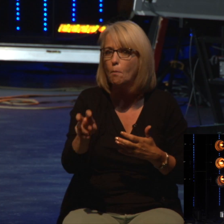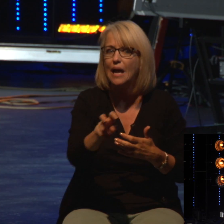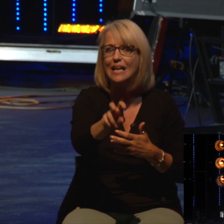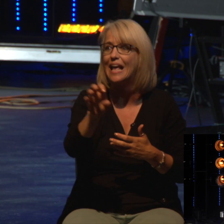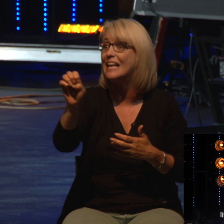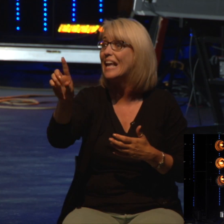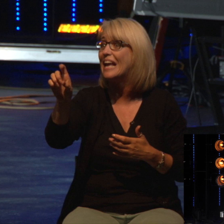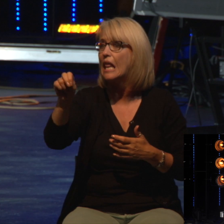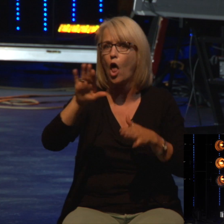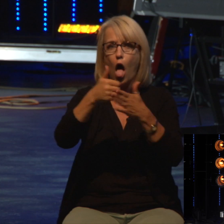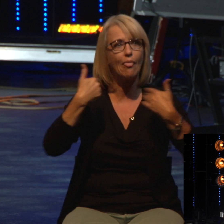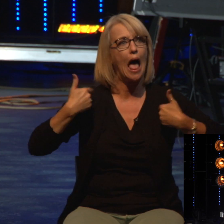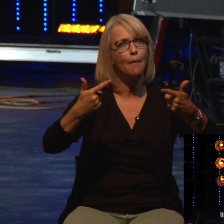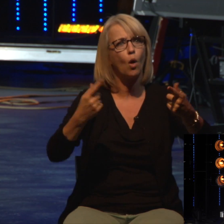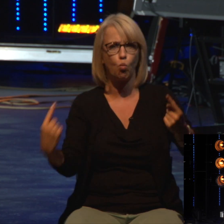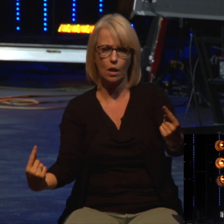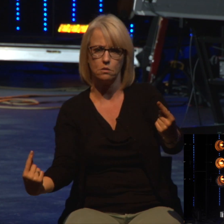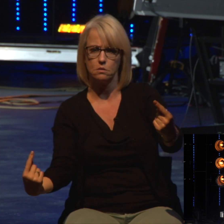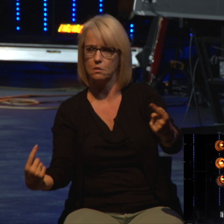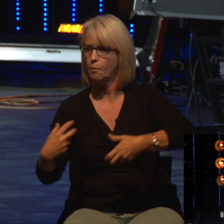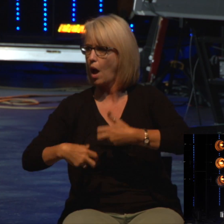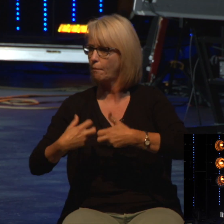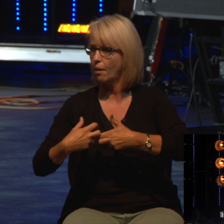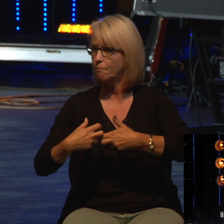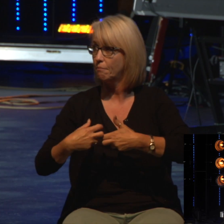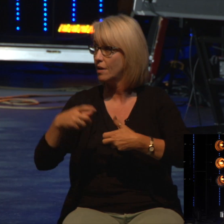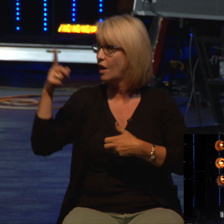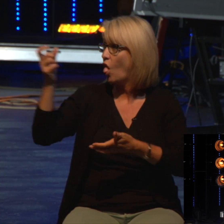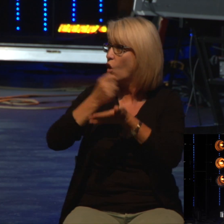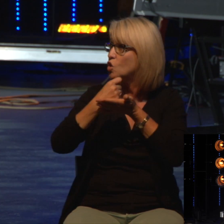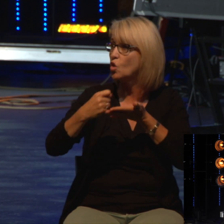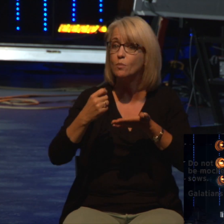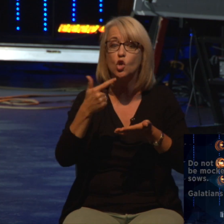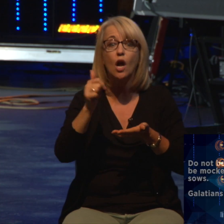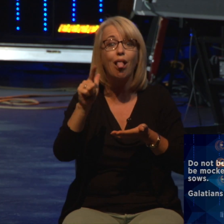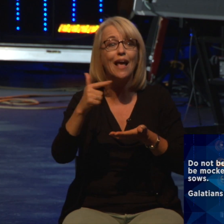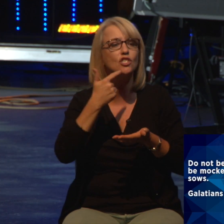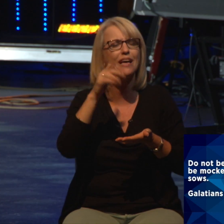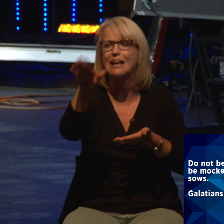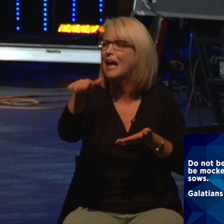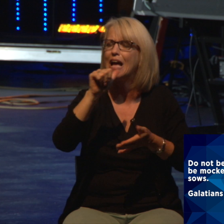verse 7, the scripture reads, Do not be deceived. God cannot be mocked.